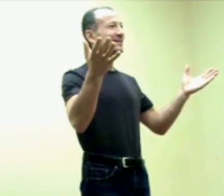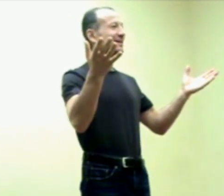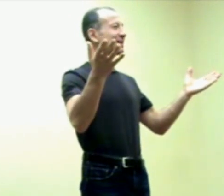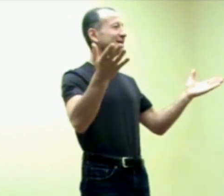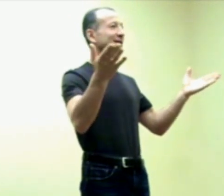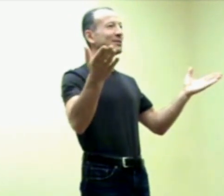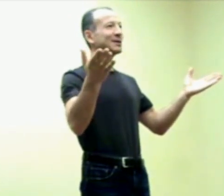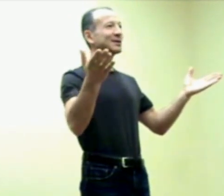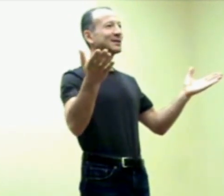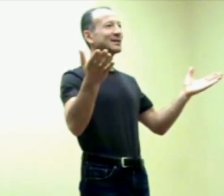Anyone?